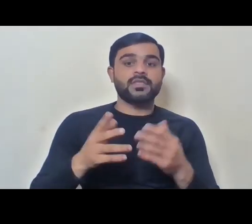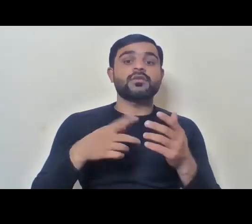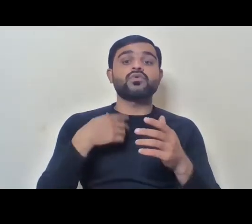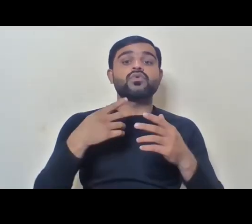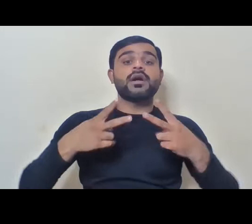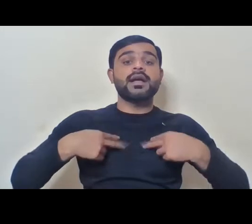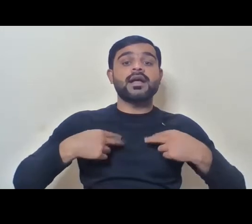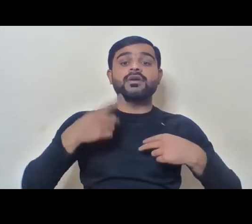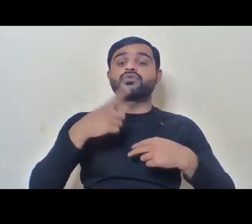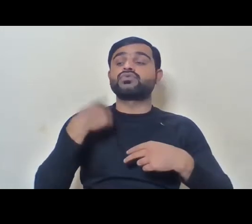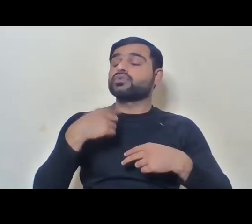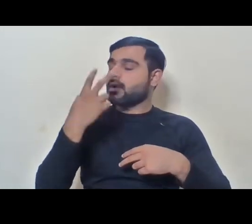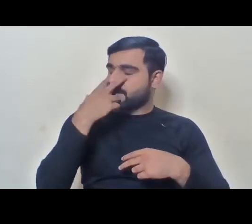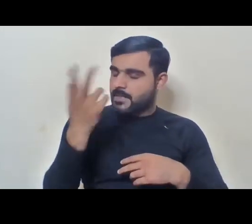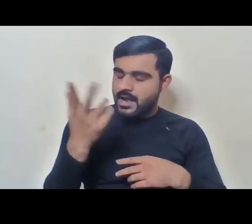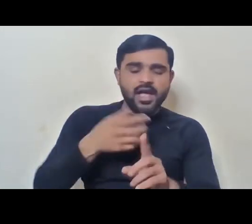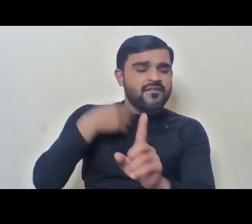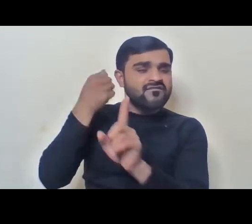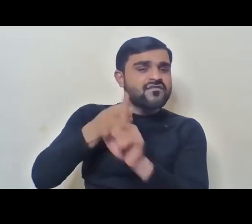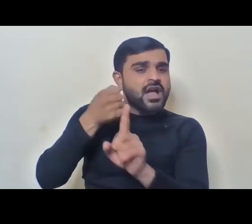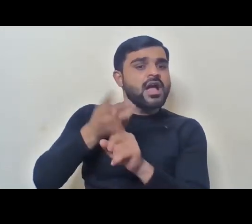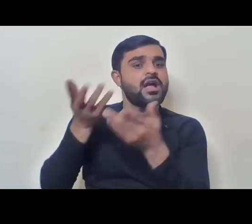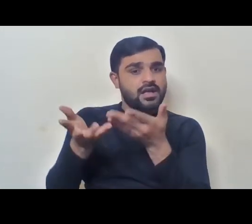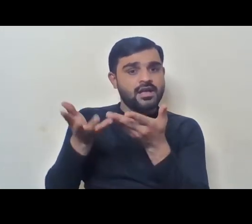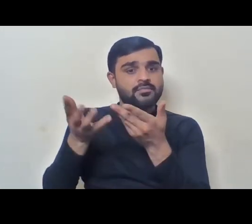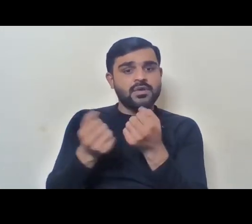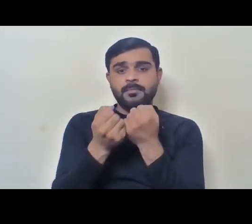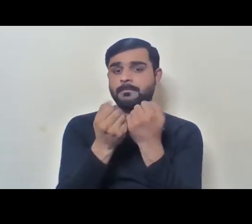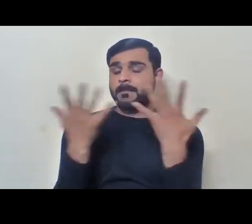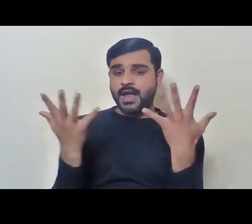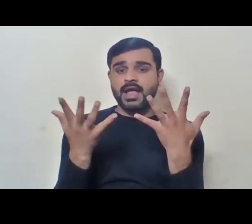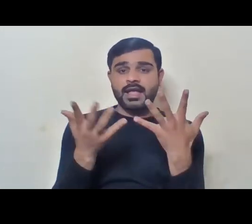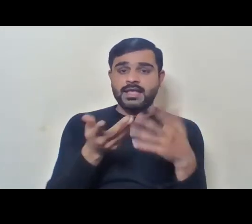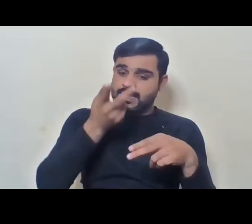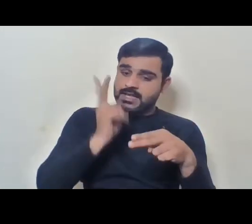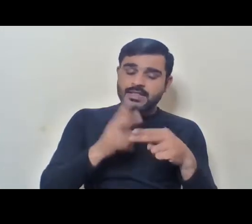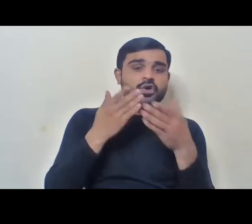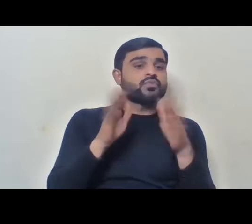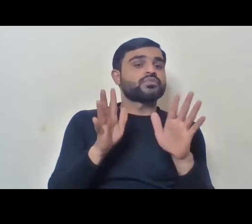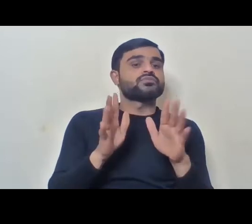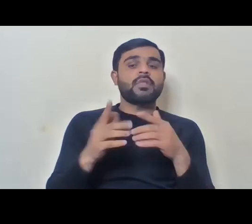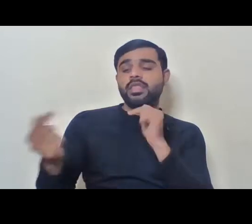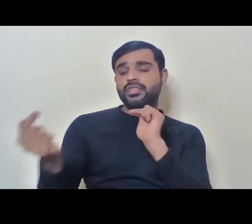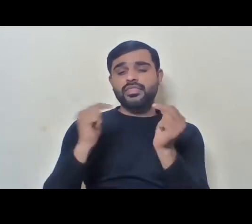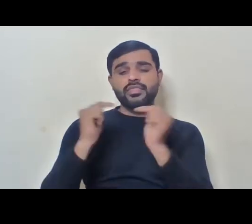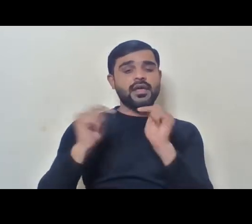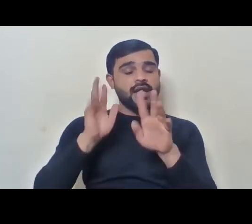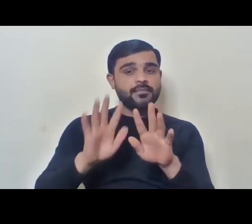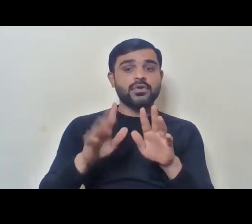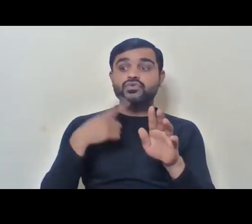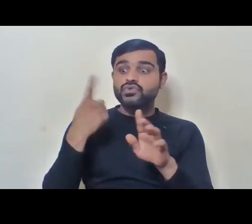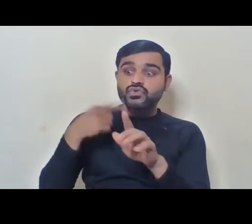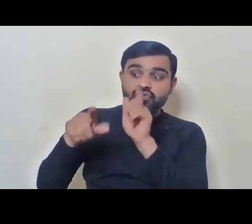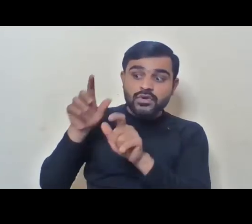is blind and who's fighting for it. So, know, so battles are still on, and though identification